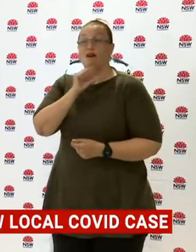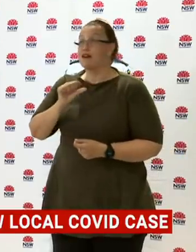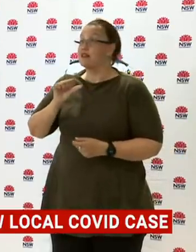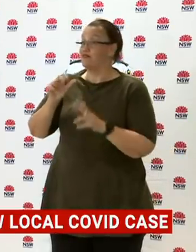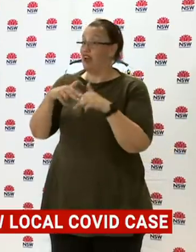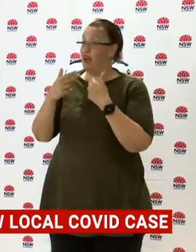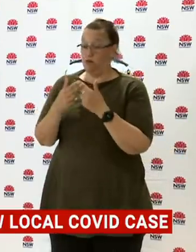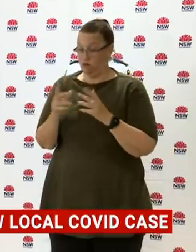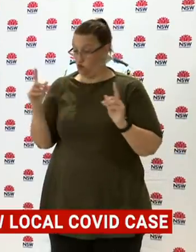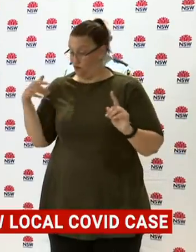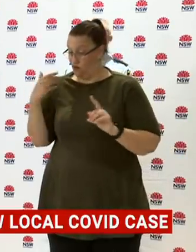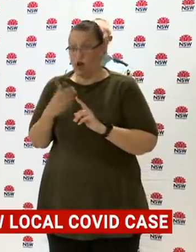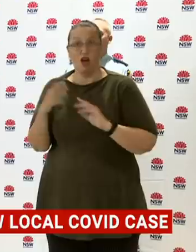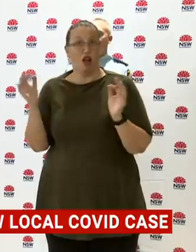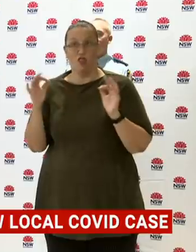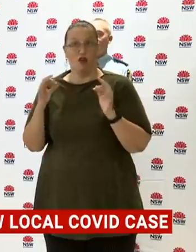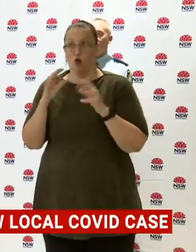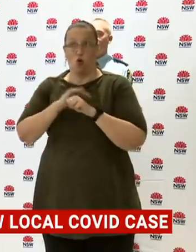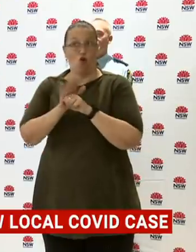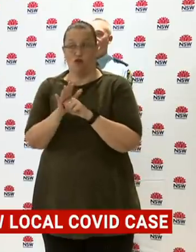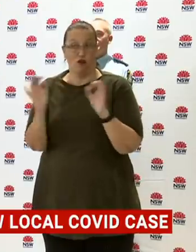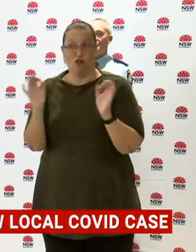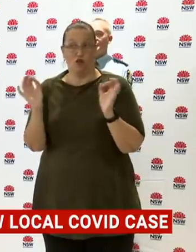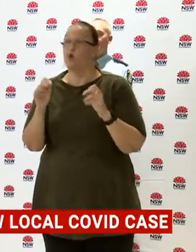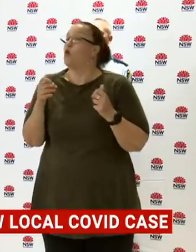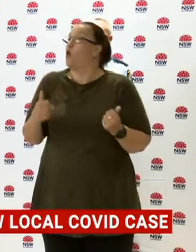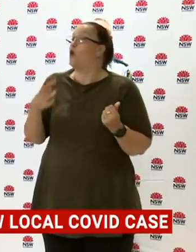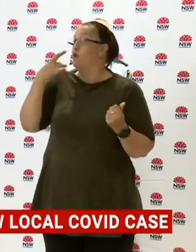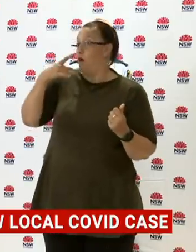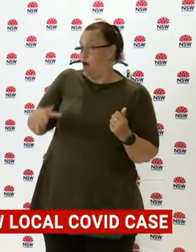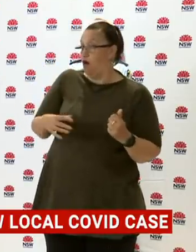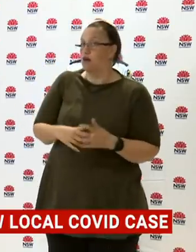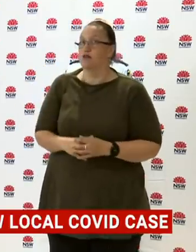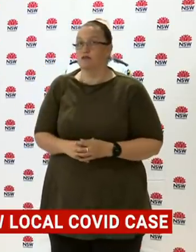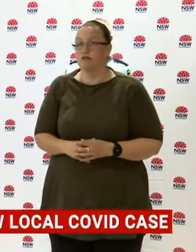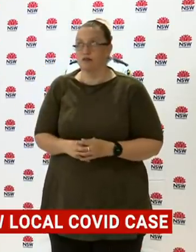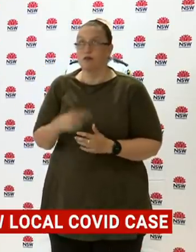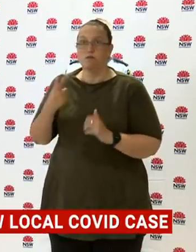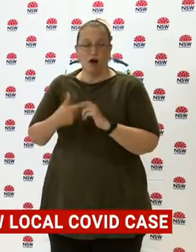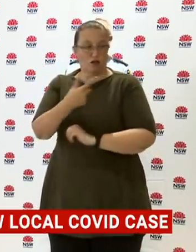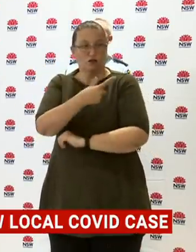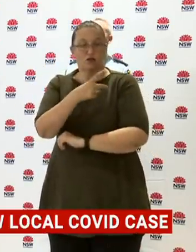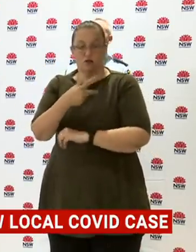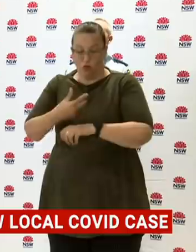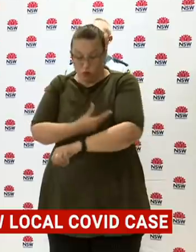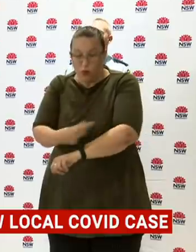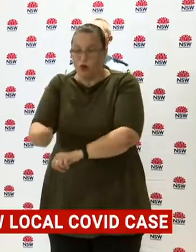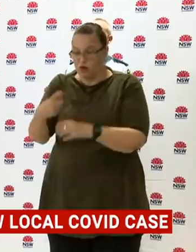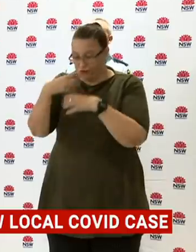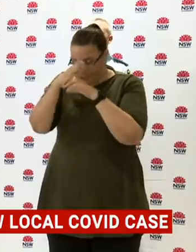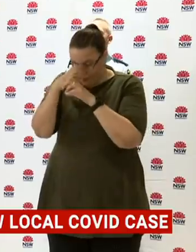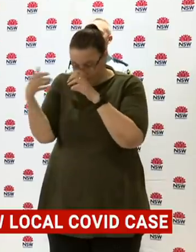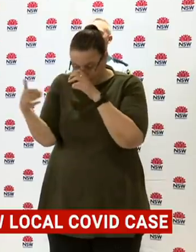until we've done all the necessary investigations and got the genetic sequencing done, it's hard to